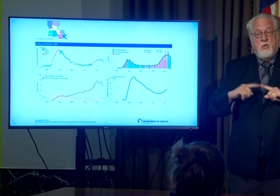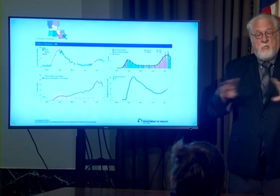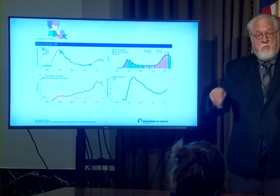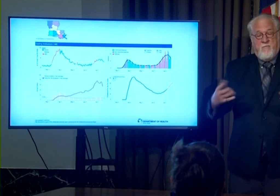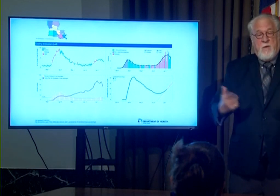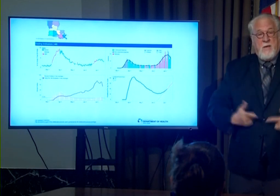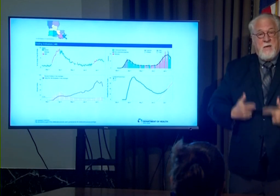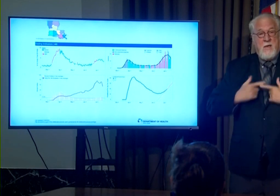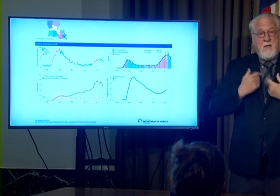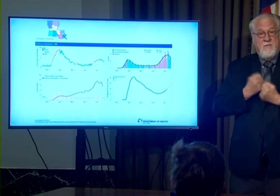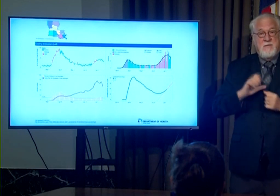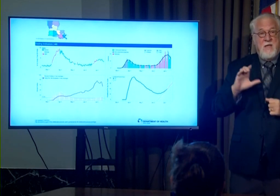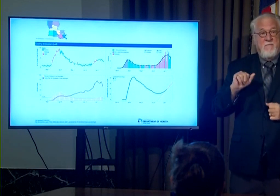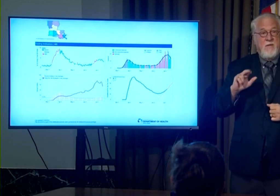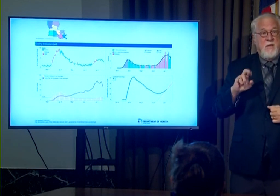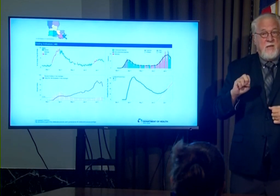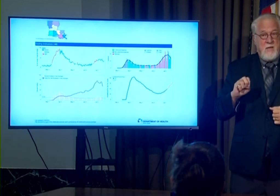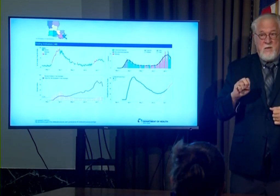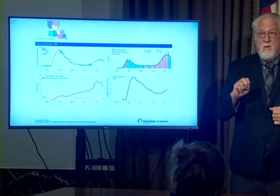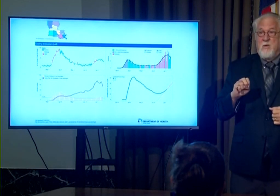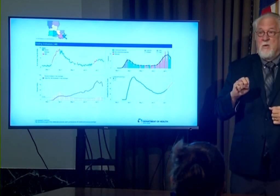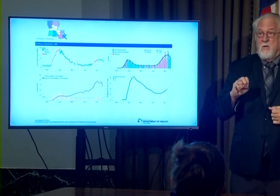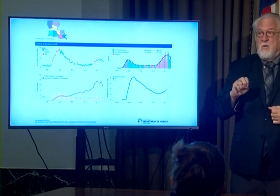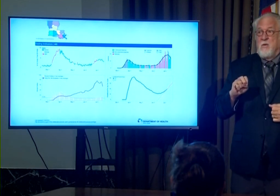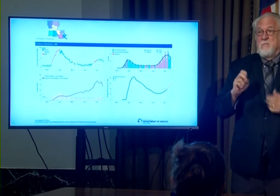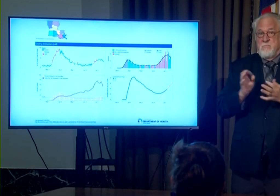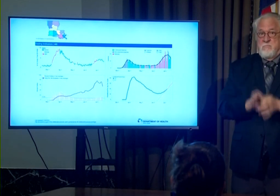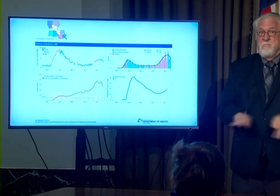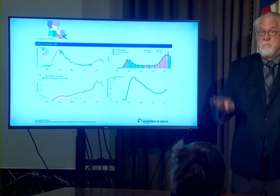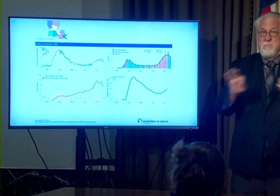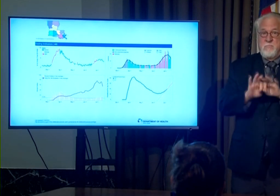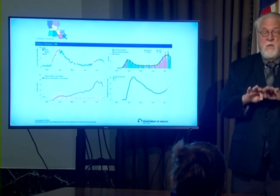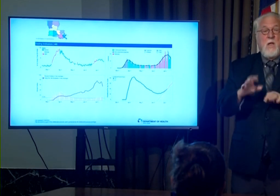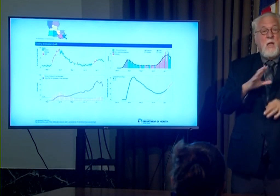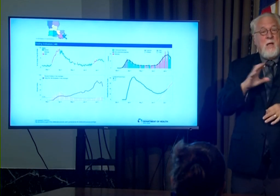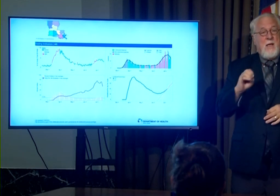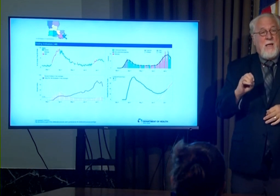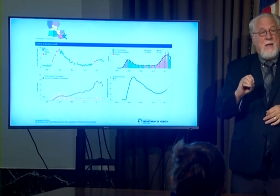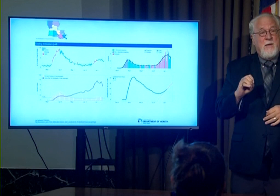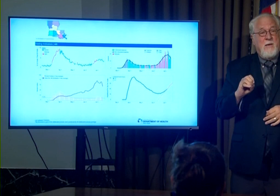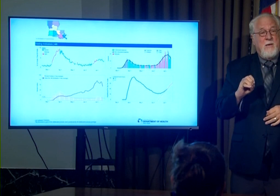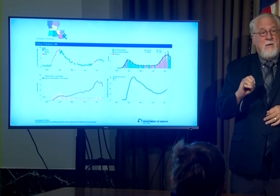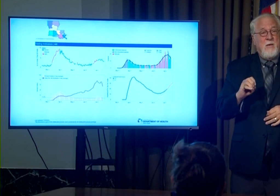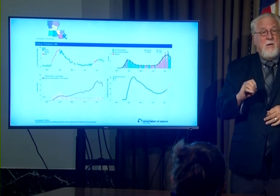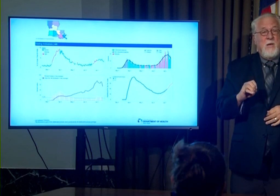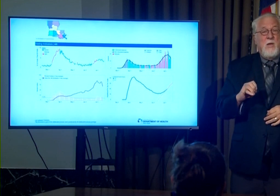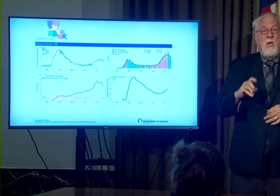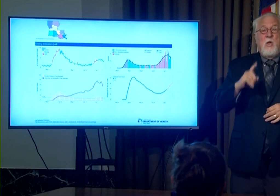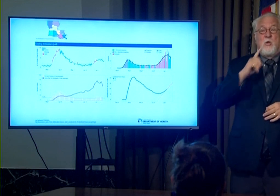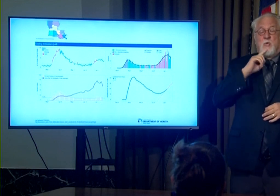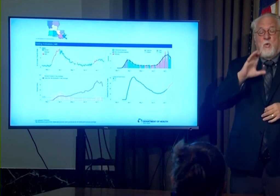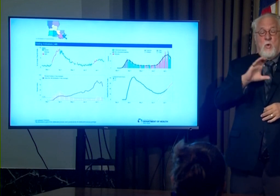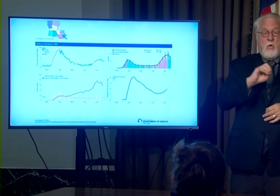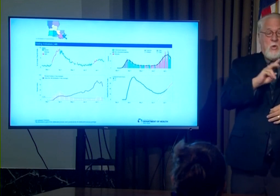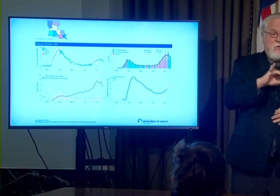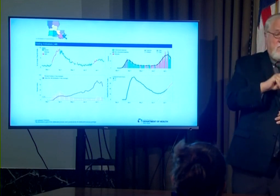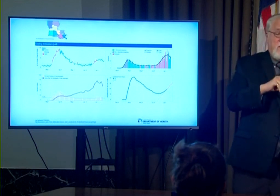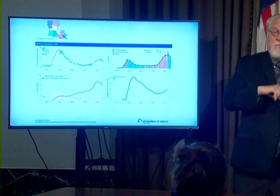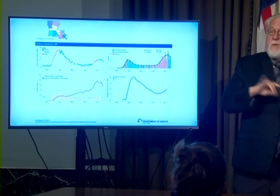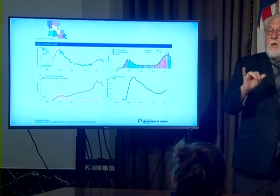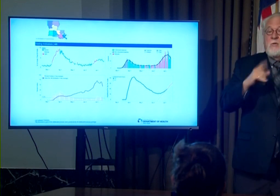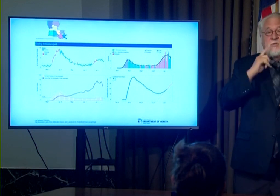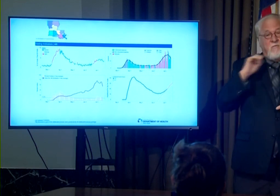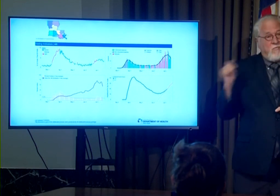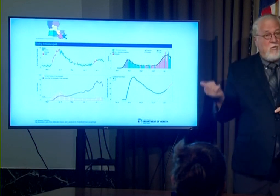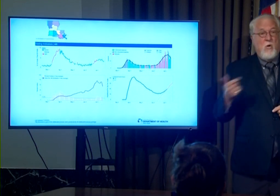-saving care is critically important and again that's true for COVID patients but it's also true for